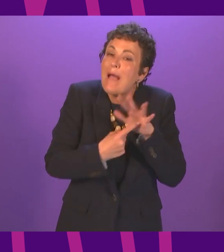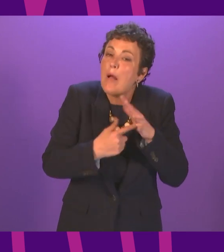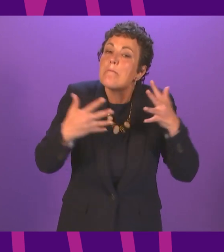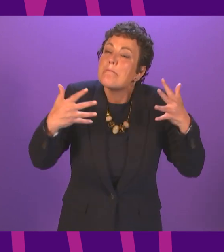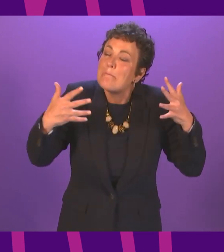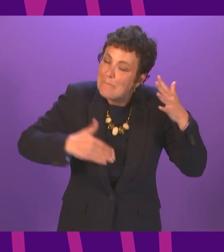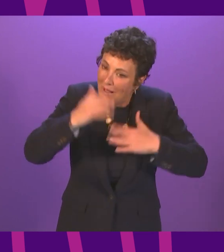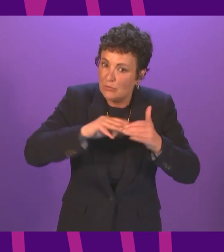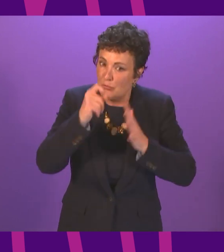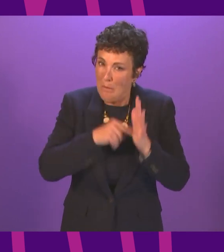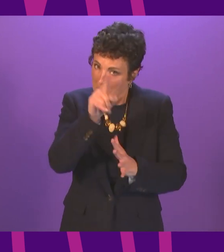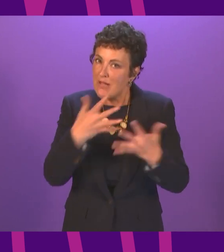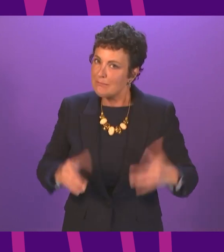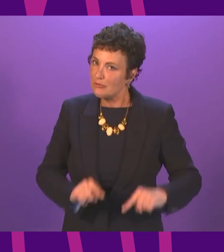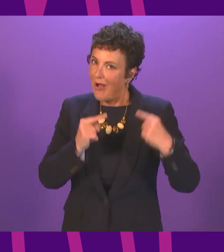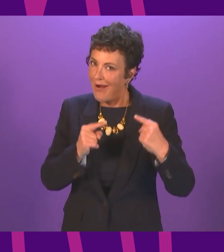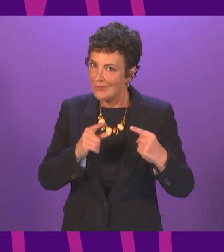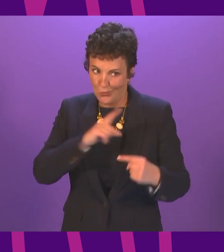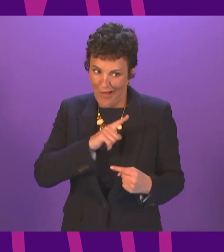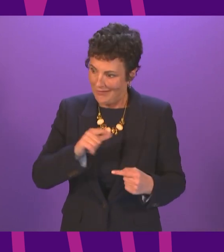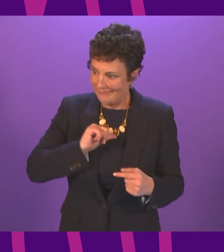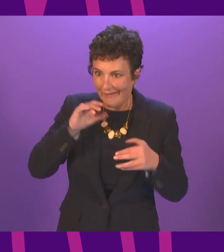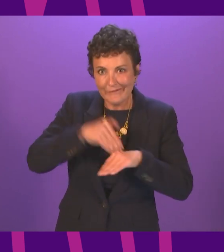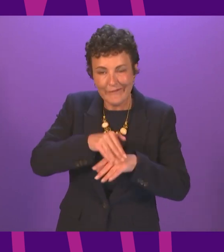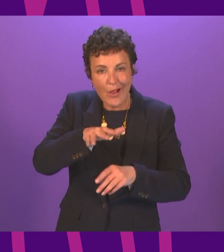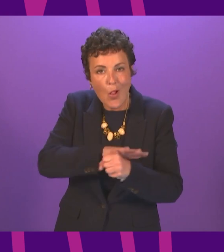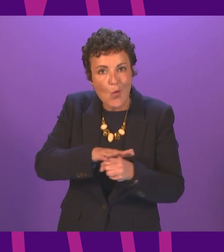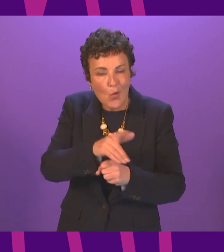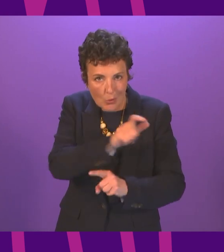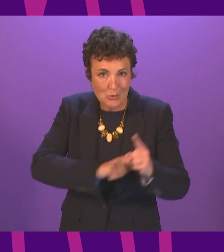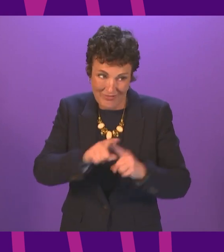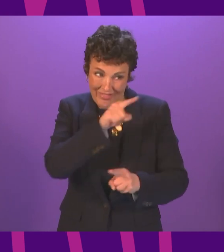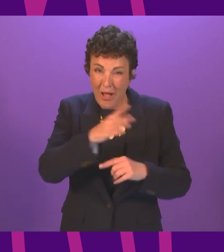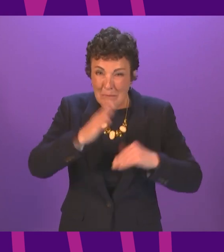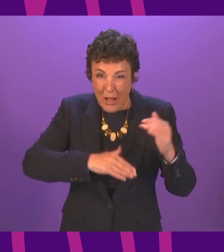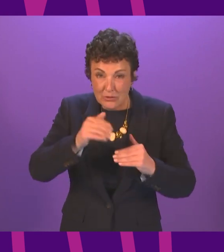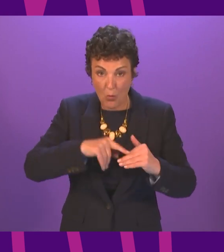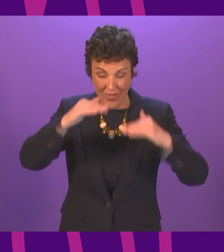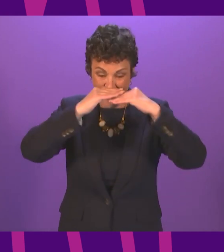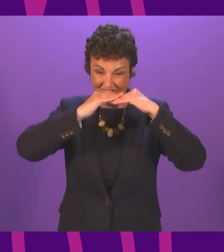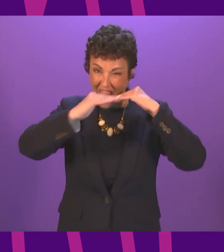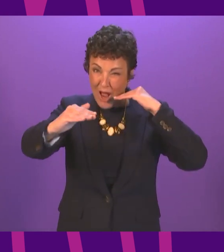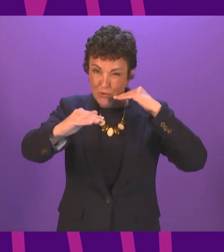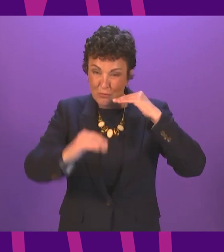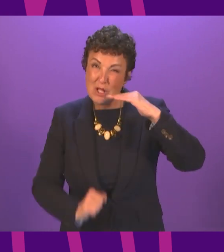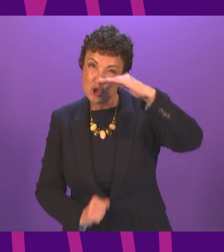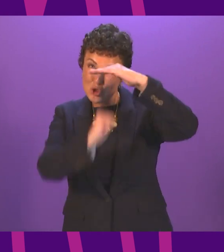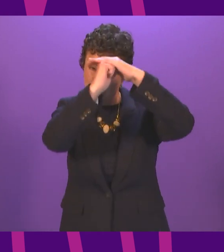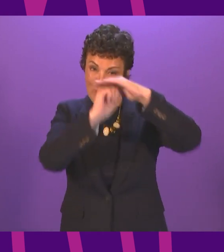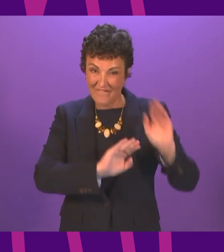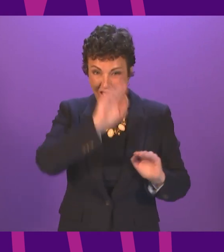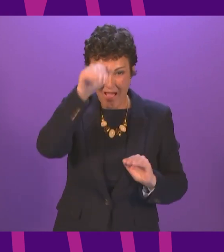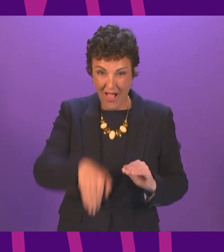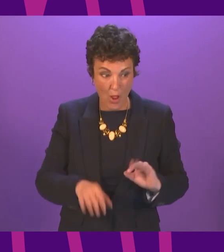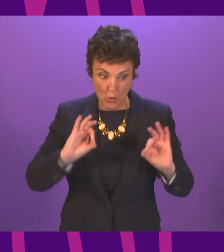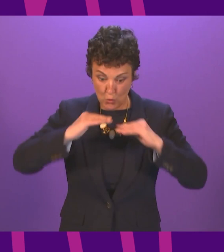it's certainly the most highly charged one when it comes to the local community and a building of that size with a flat roof at the top of a hill with